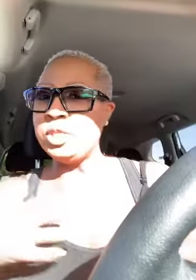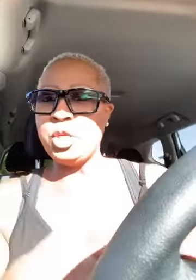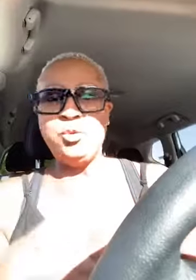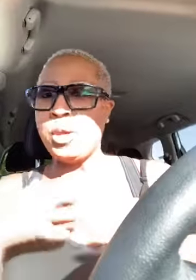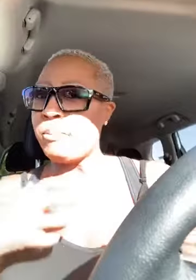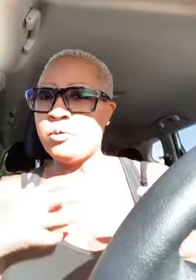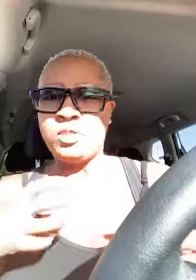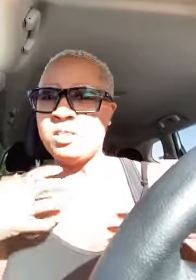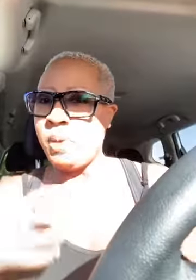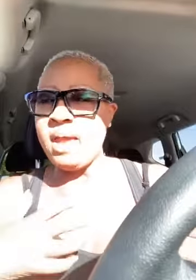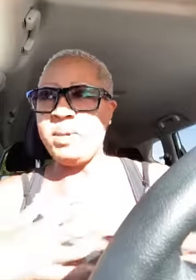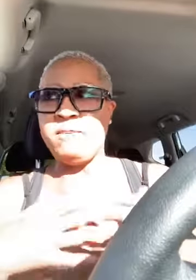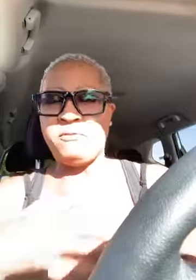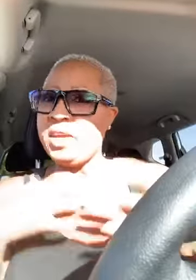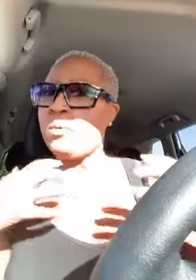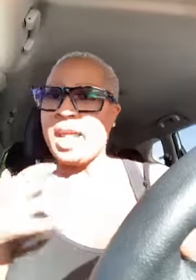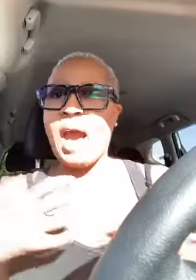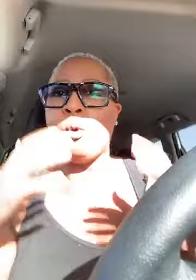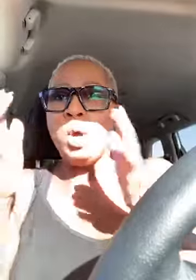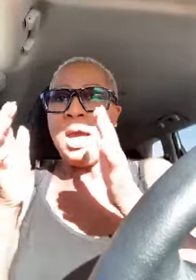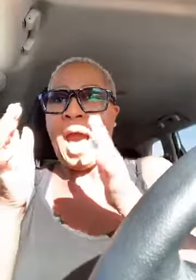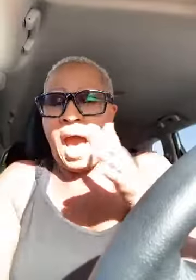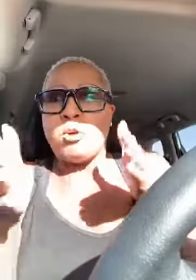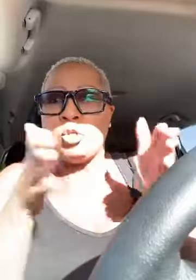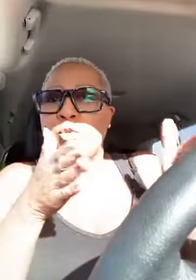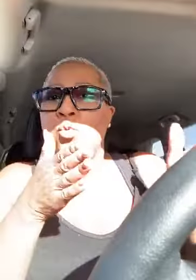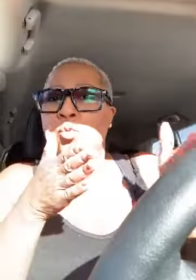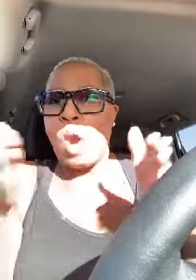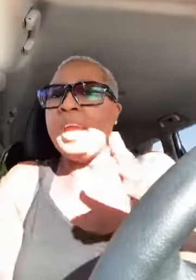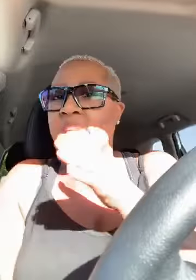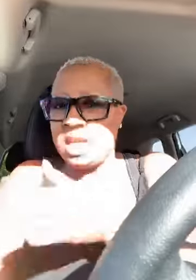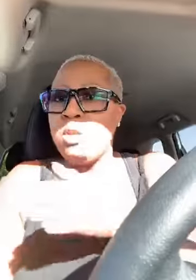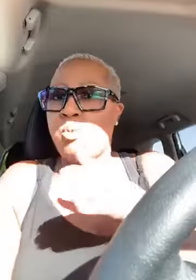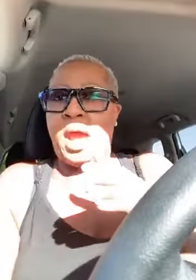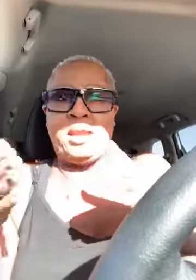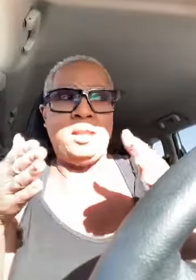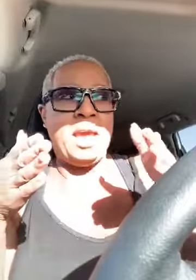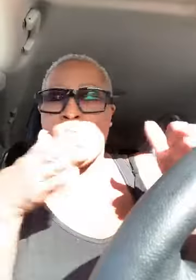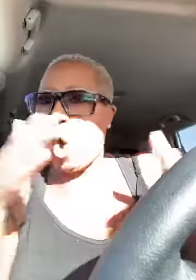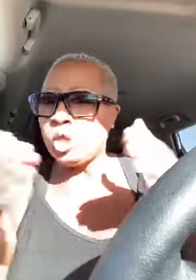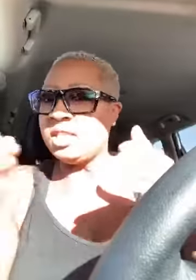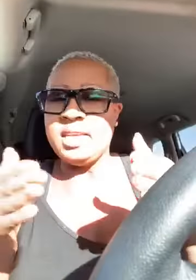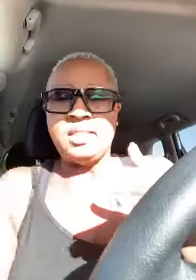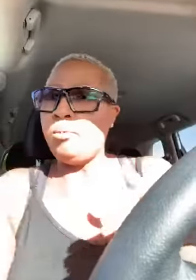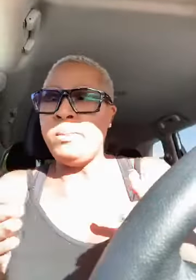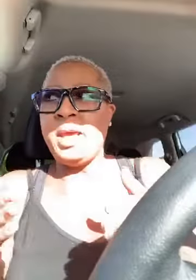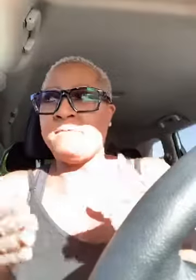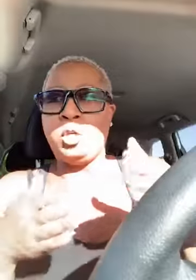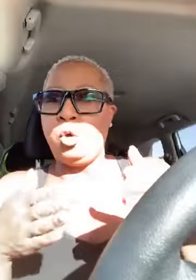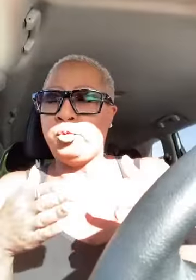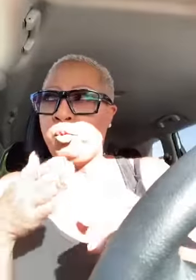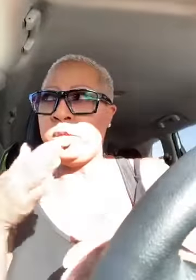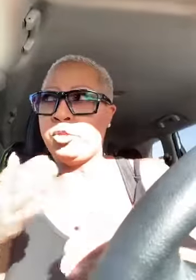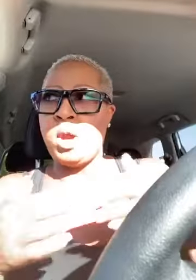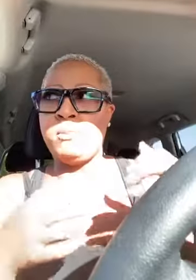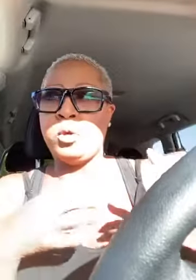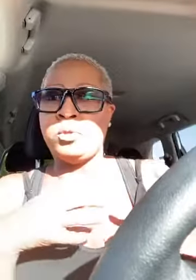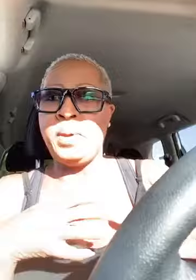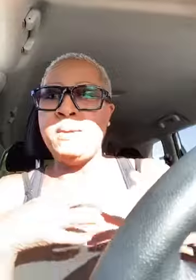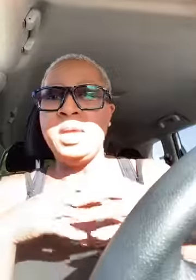until you can birth this baby and figure it out how to do right and eat right and and all the things that women have to go through when they're trying to birth the baby